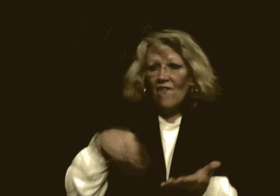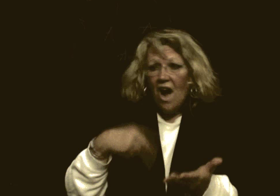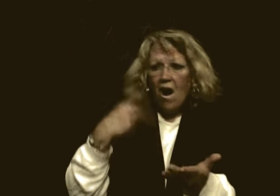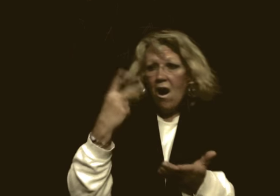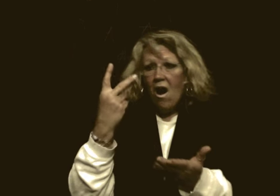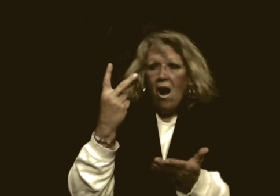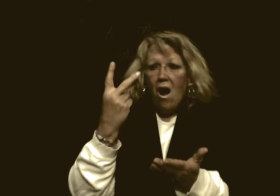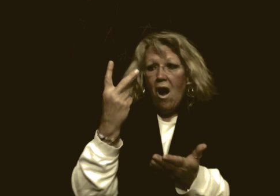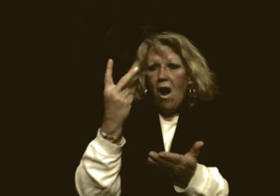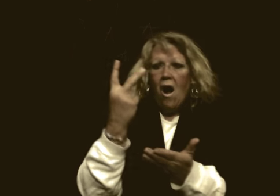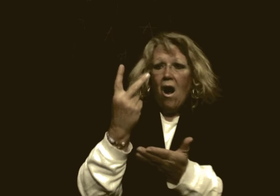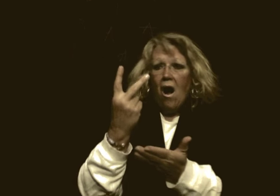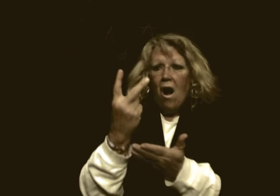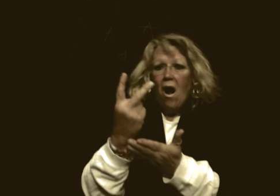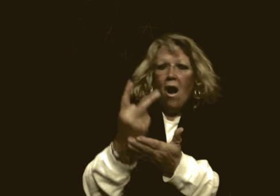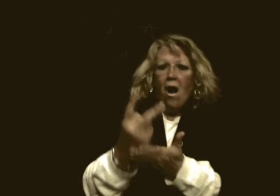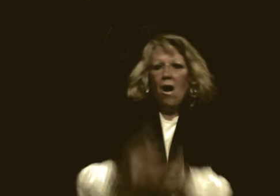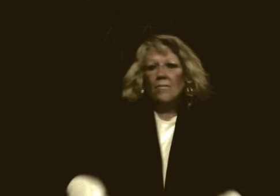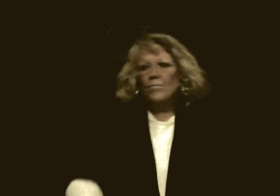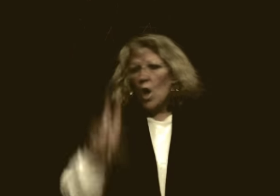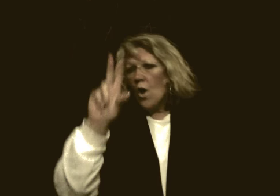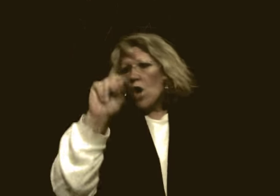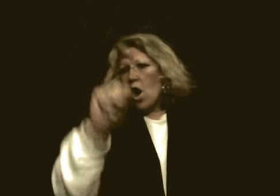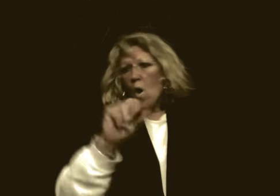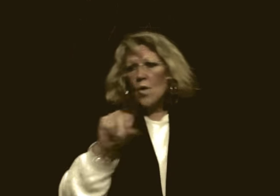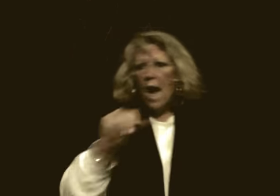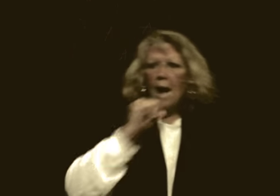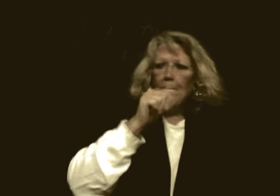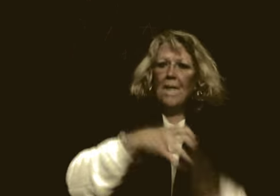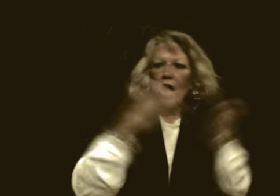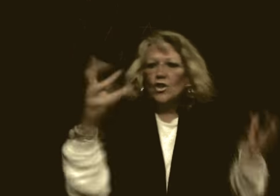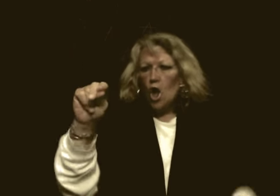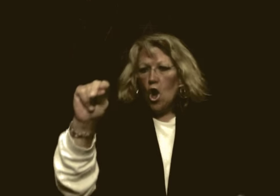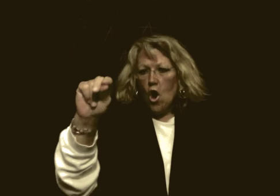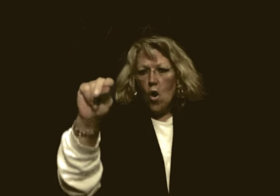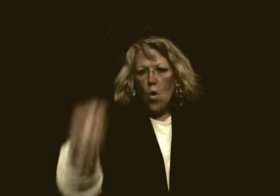love is gone Oh,